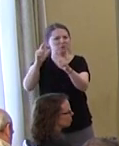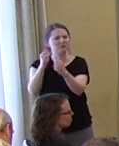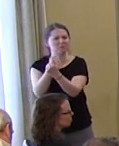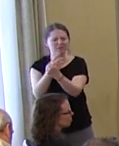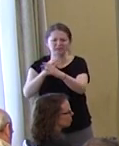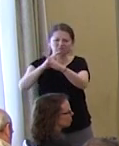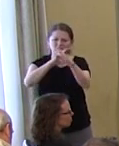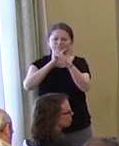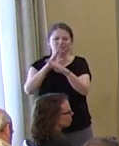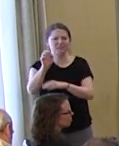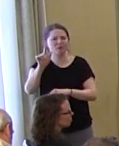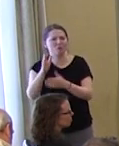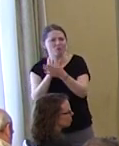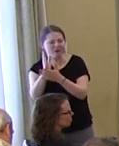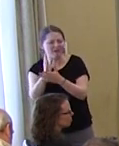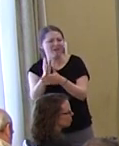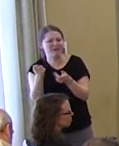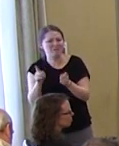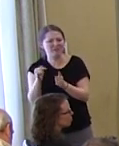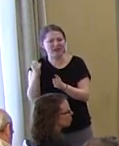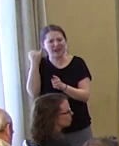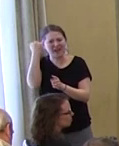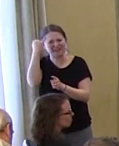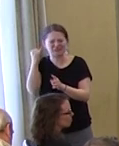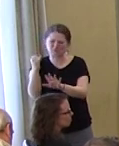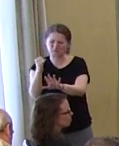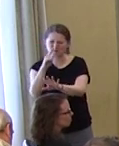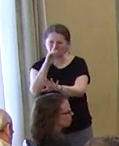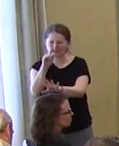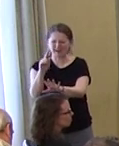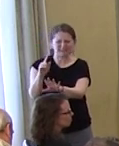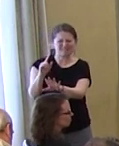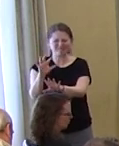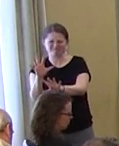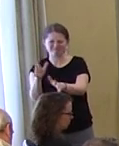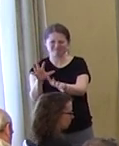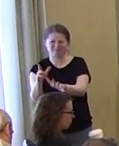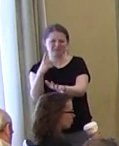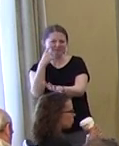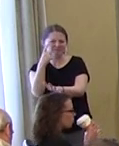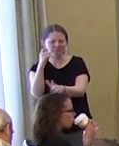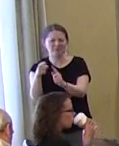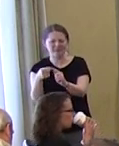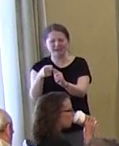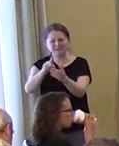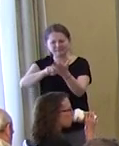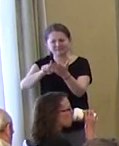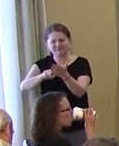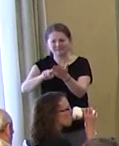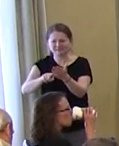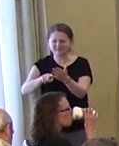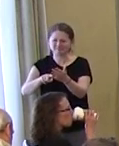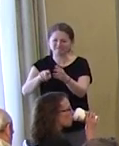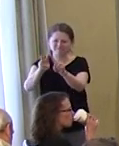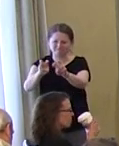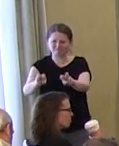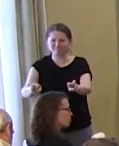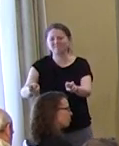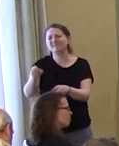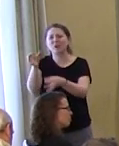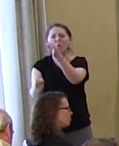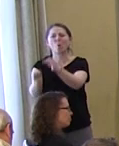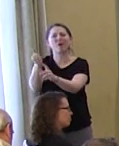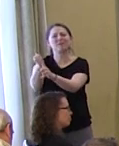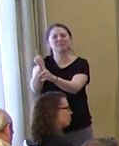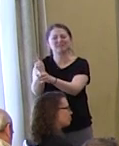civil rights is not really well earned. And I started to look at the court in general and to say, is the